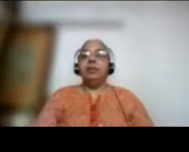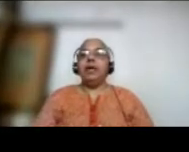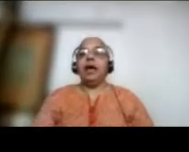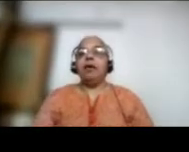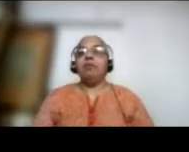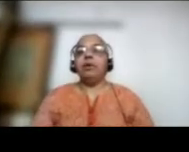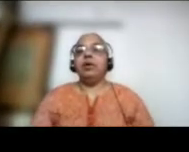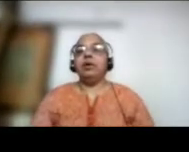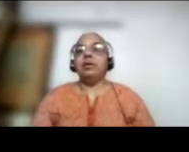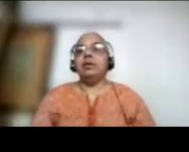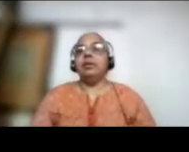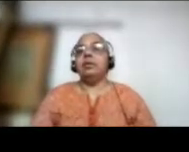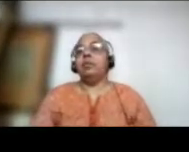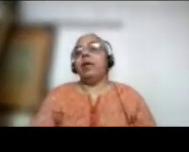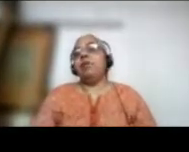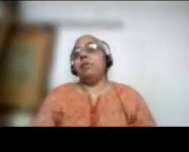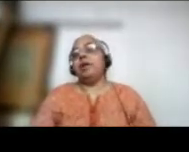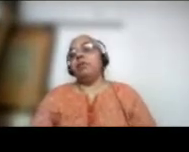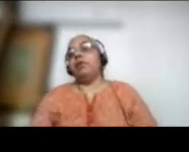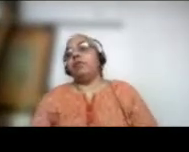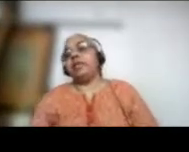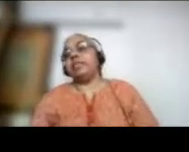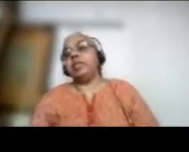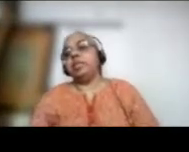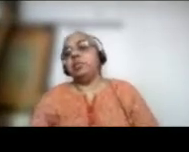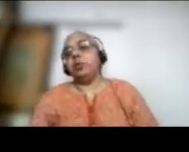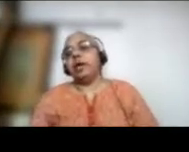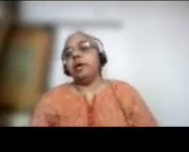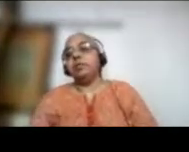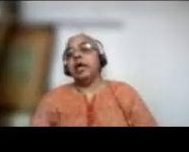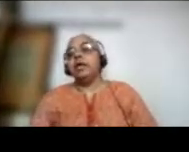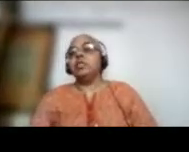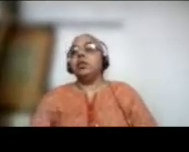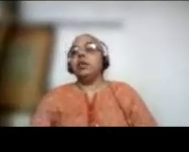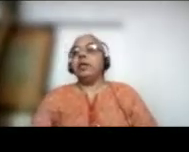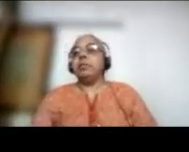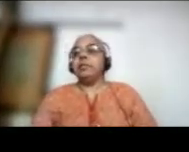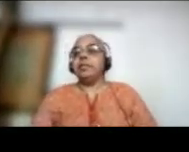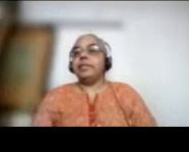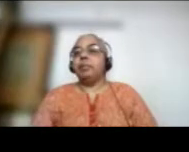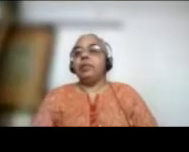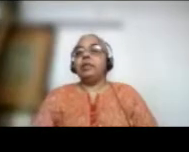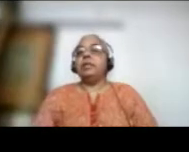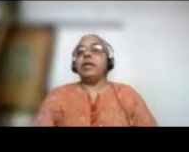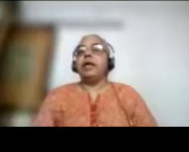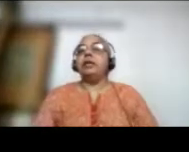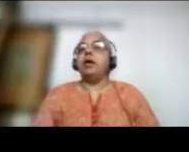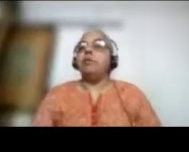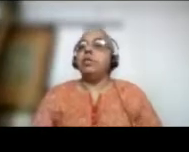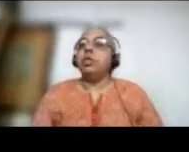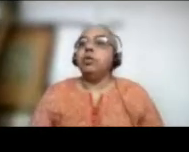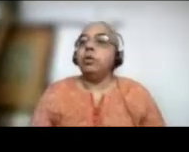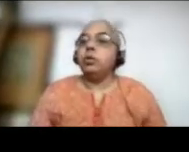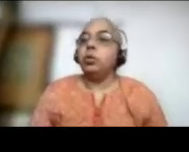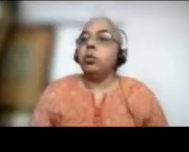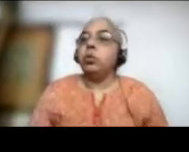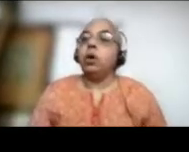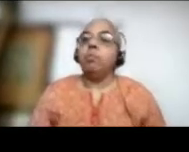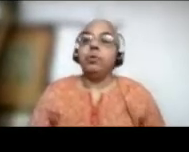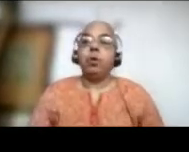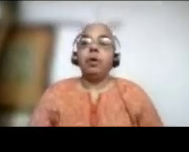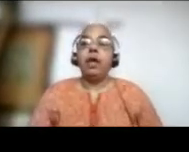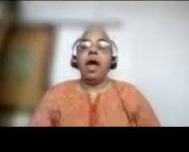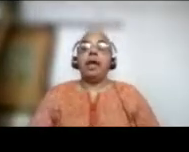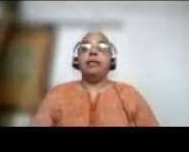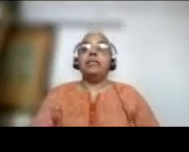Then we have a number of exchange programs. Children come and stay with us, and our children also